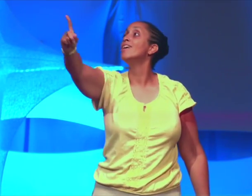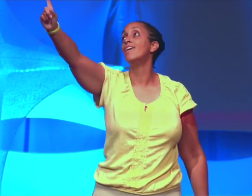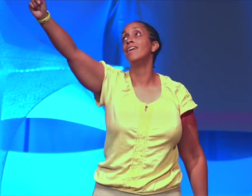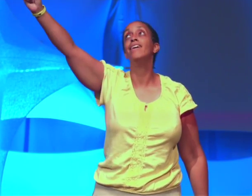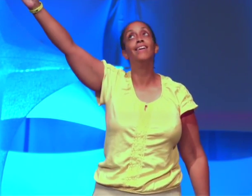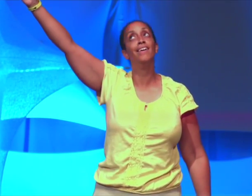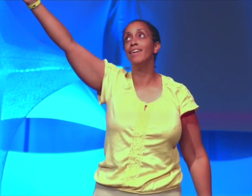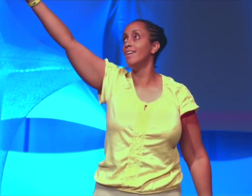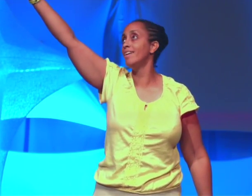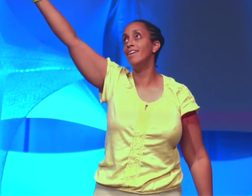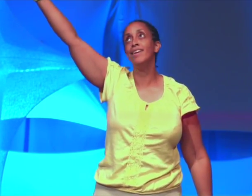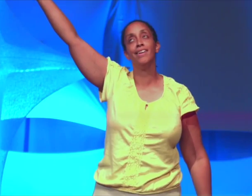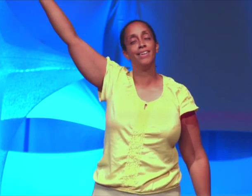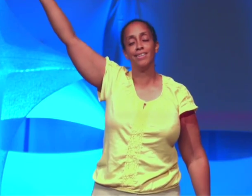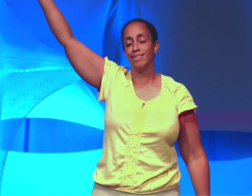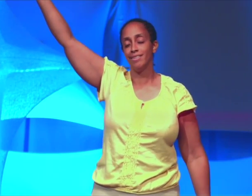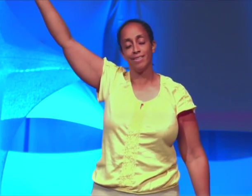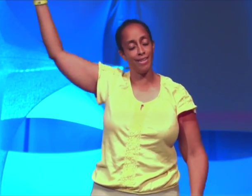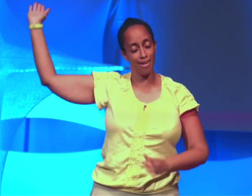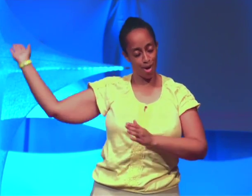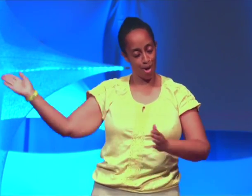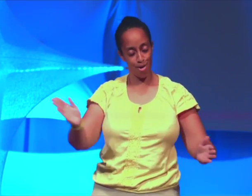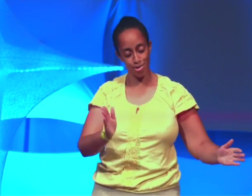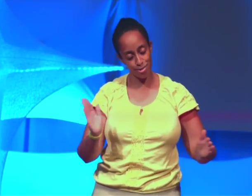his dear cause.